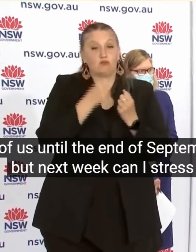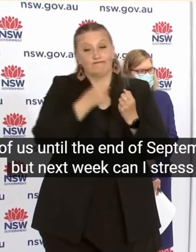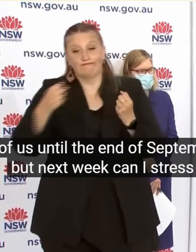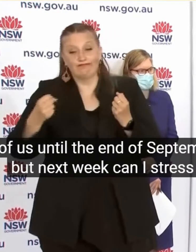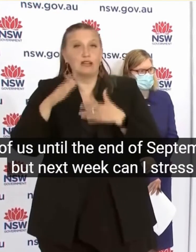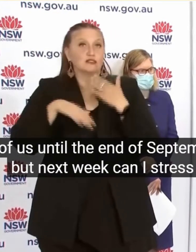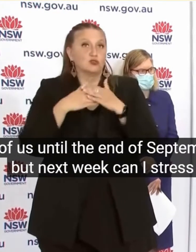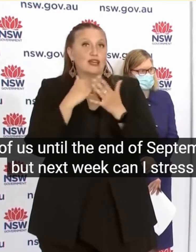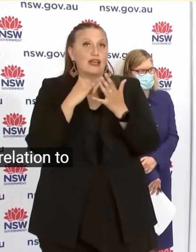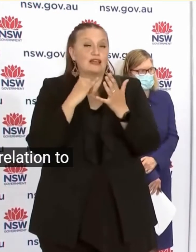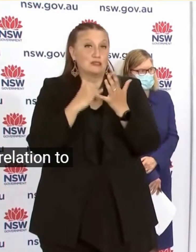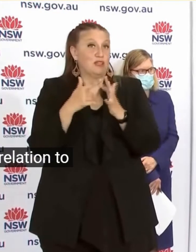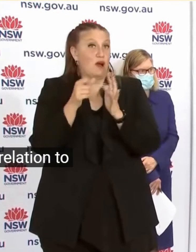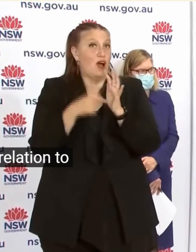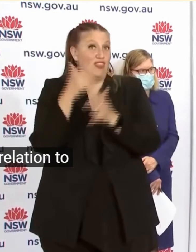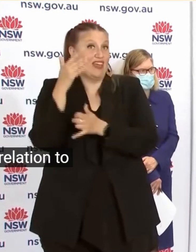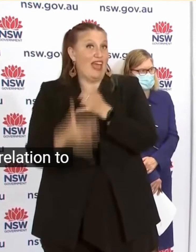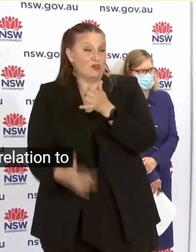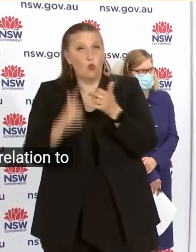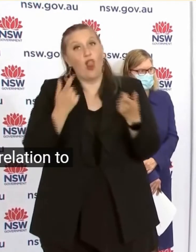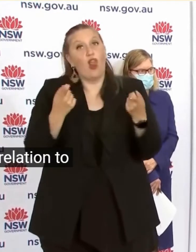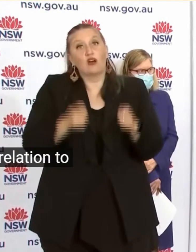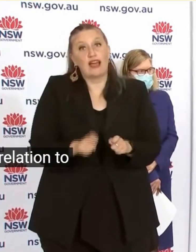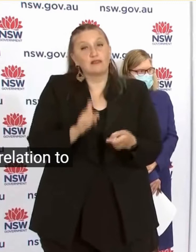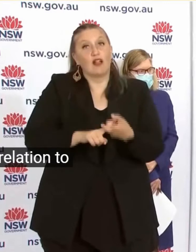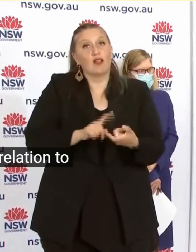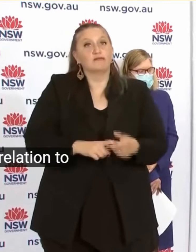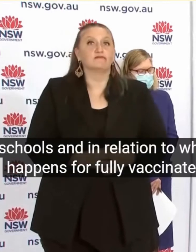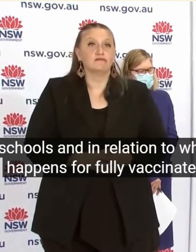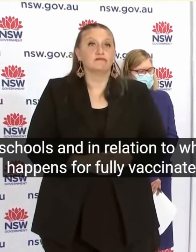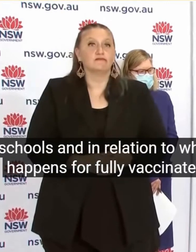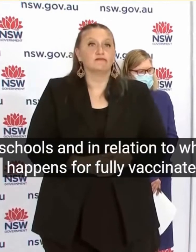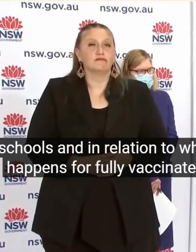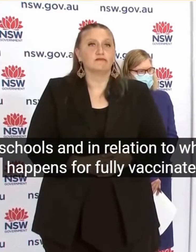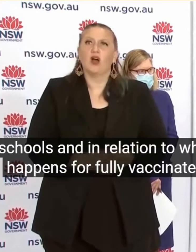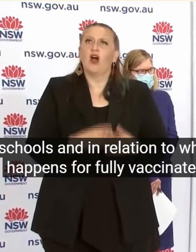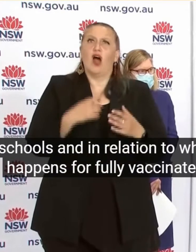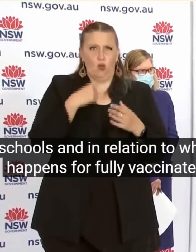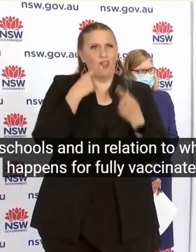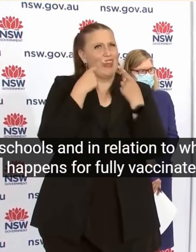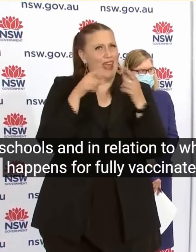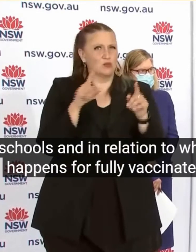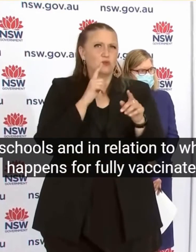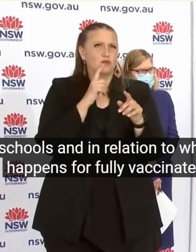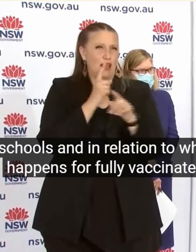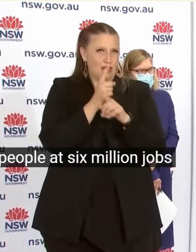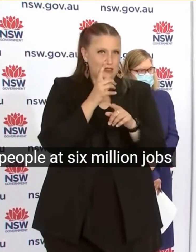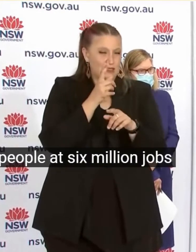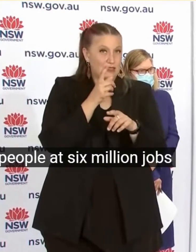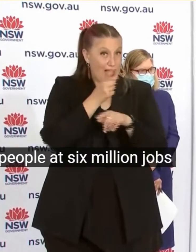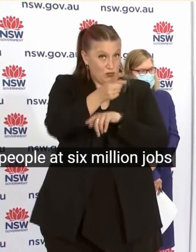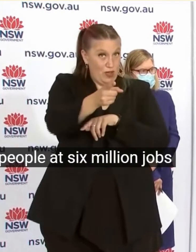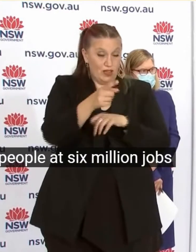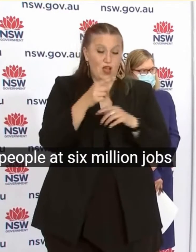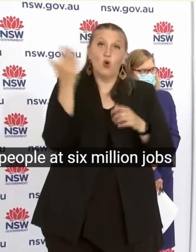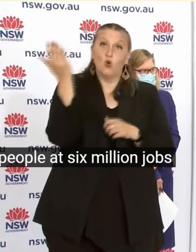stress In relation to schools And in relation to What happens For fully vaccinated people At 6 million jabs We will discuss next week And their